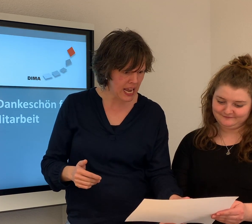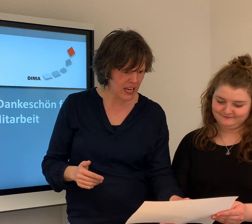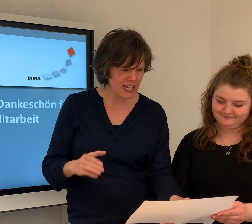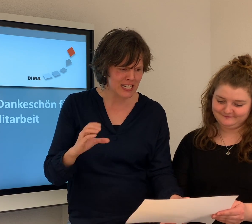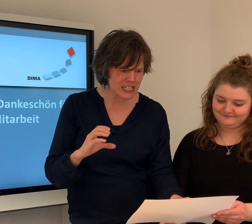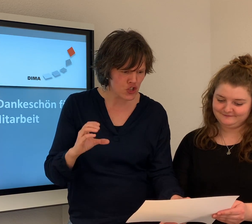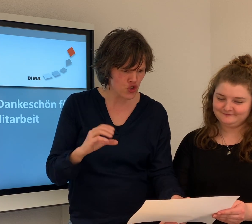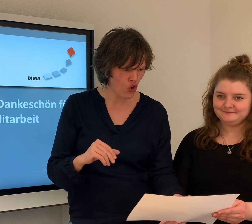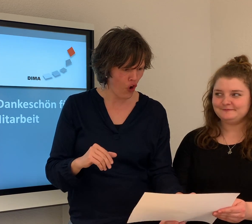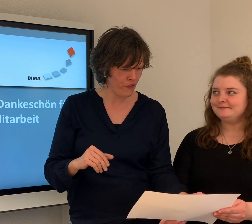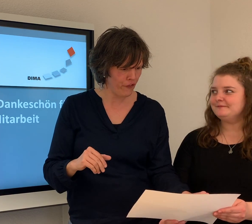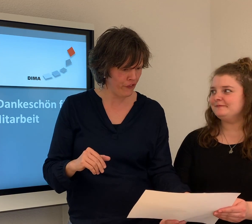Stop.